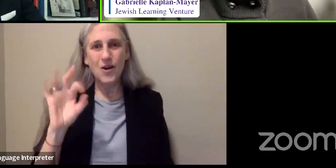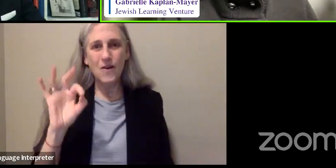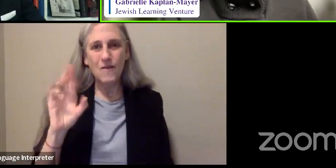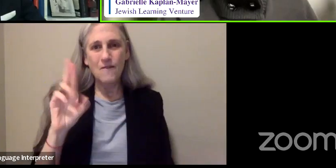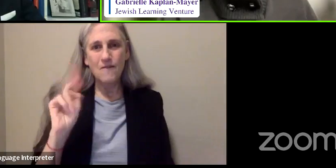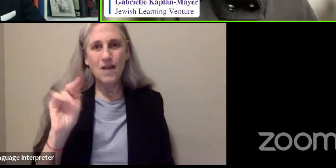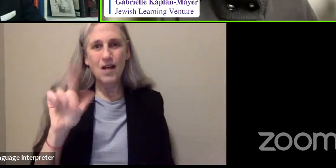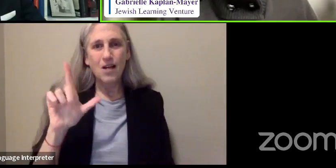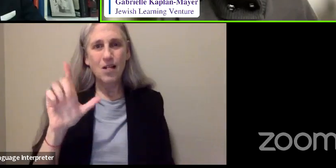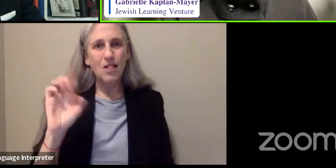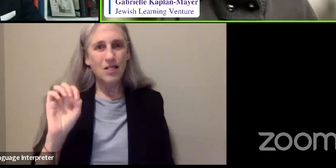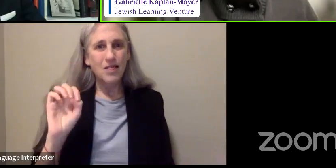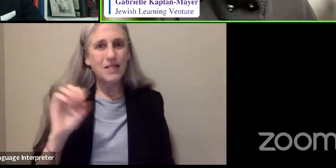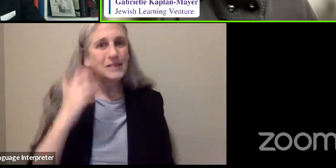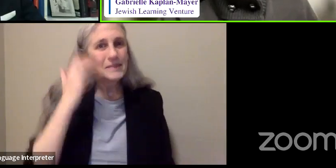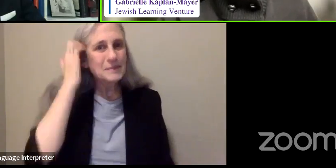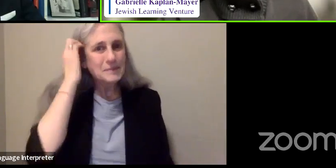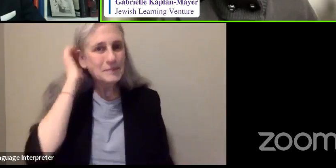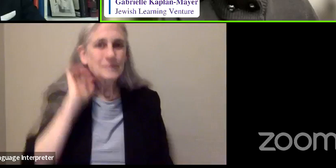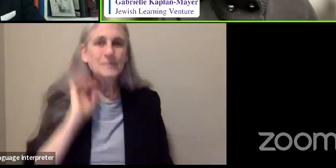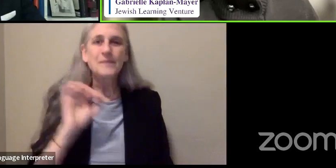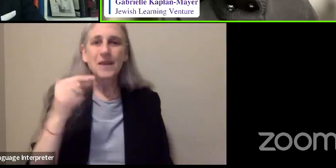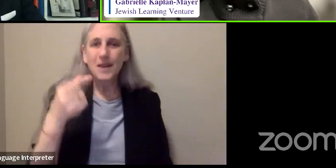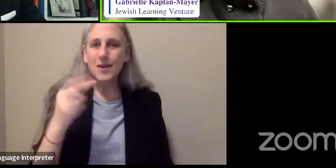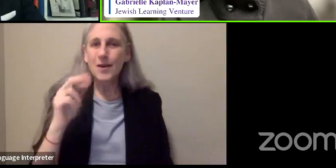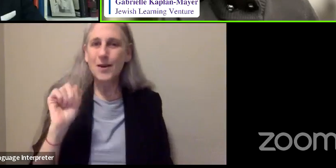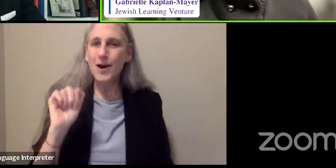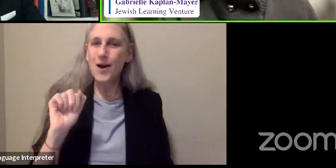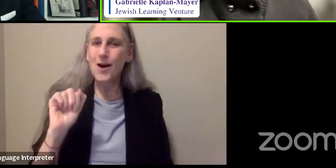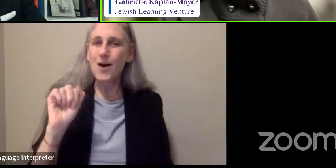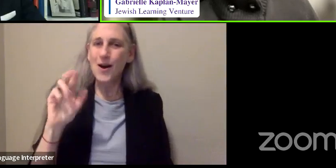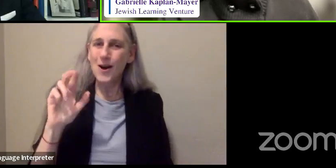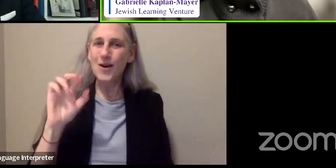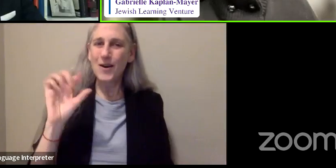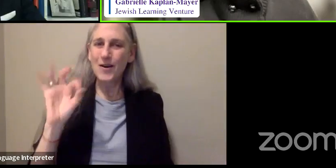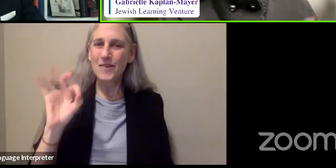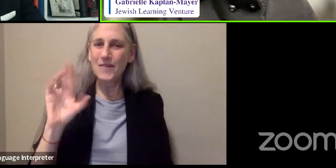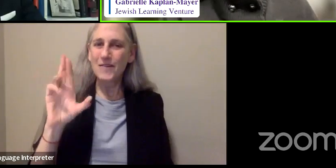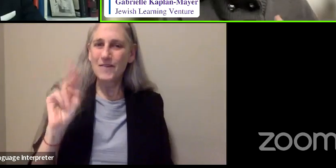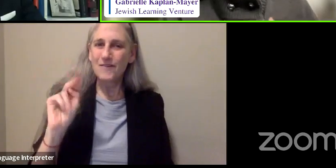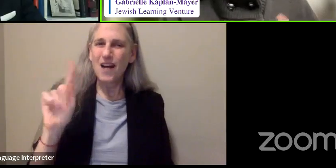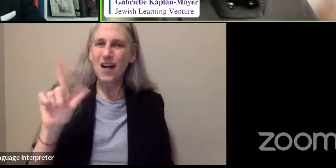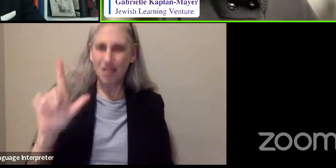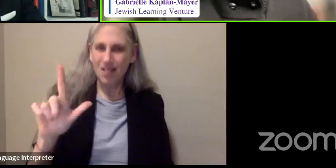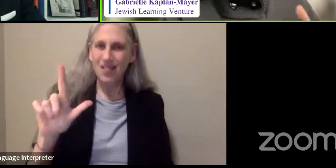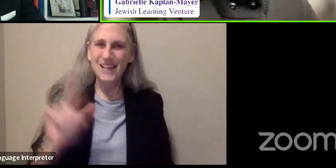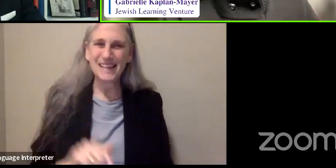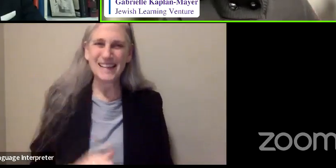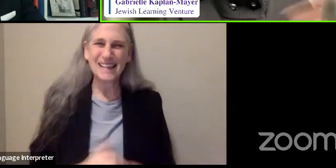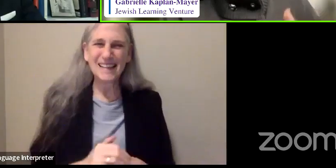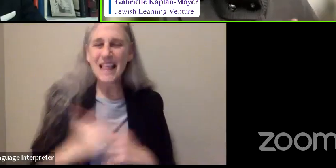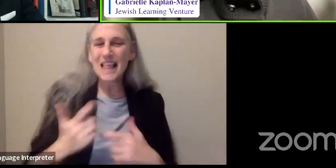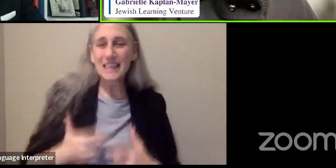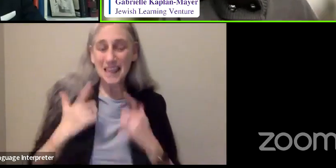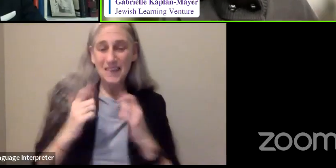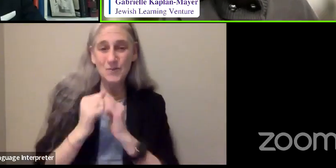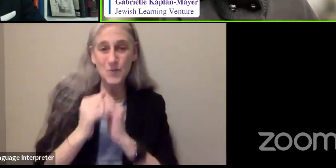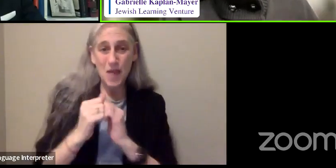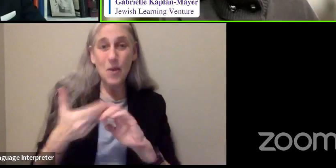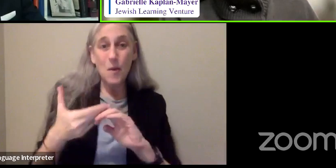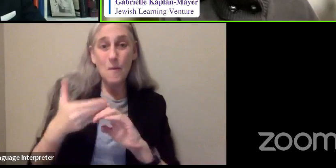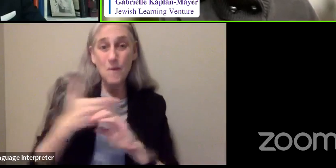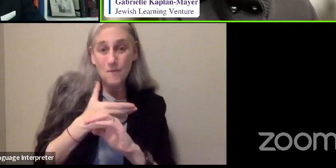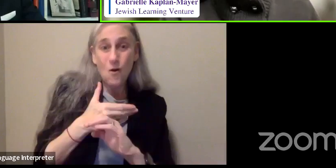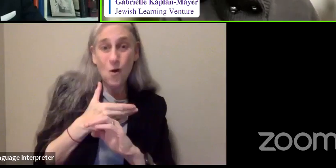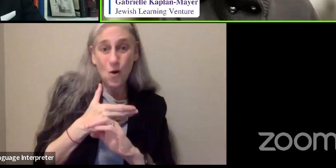I want to switch gears for a minute. And you were living with Art before getting this